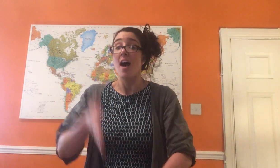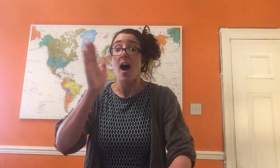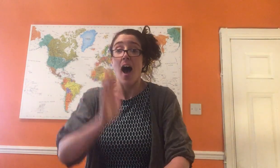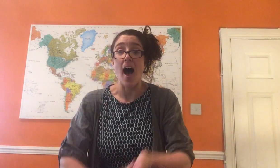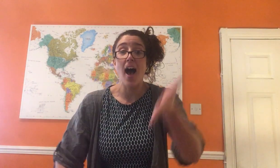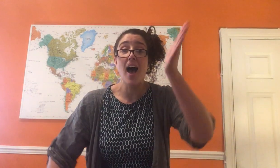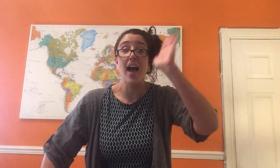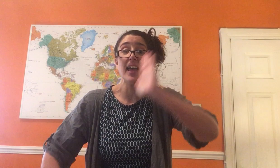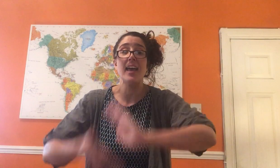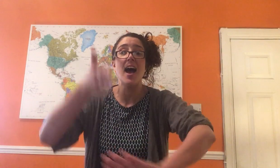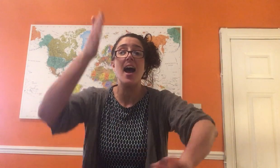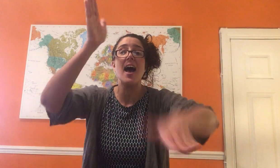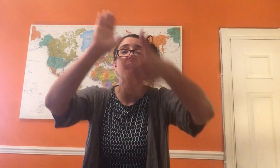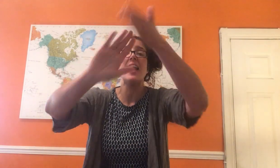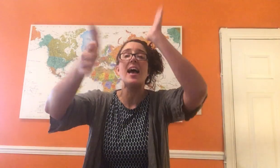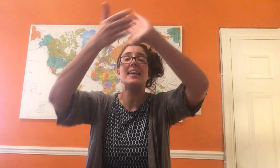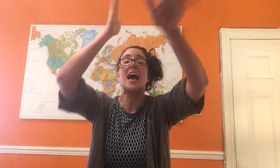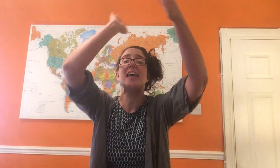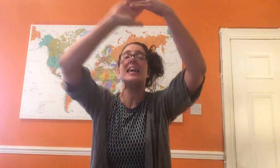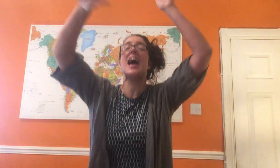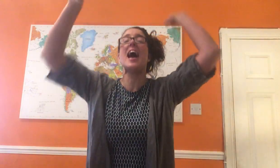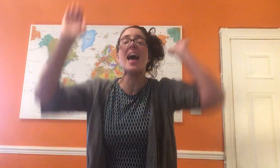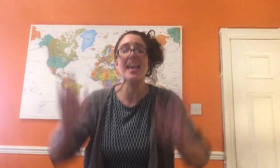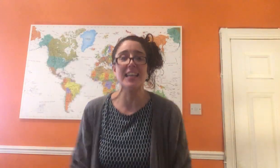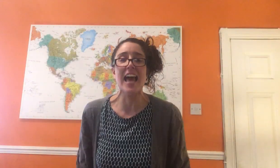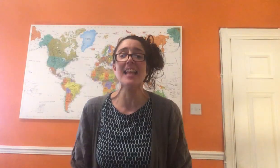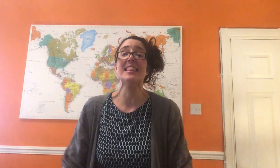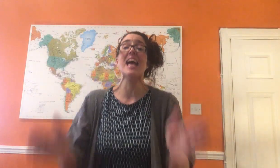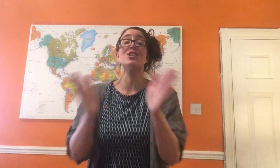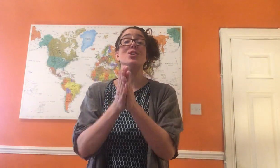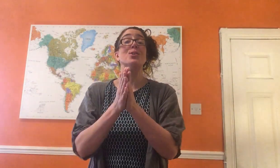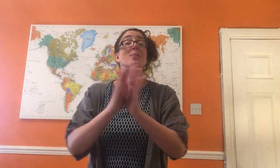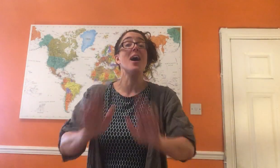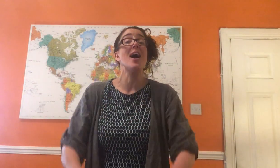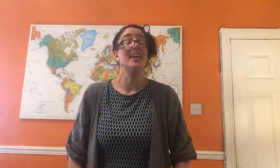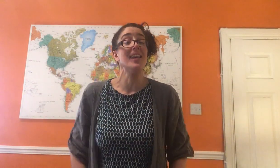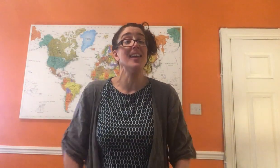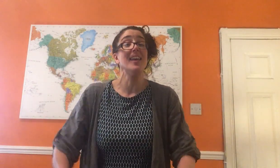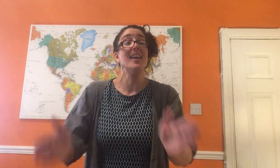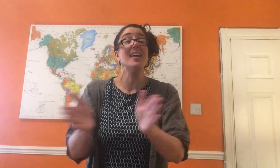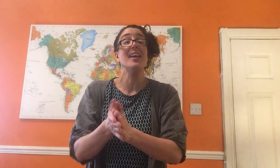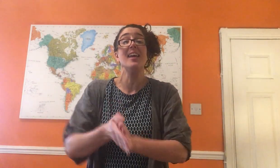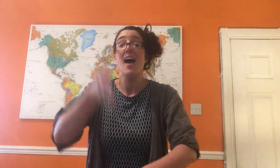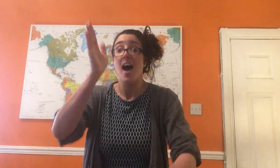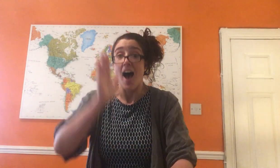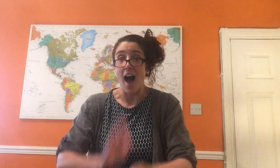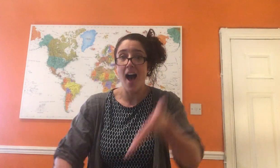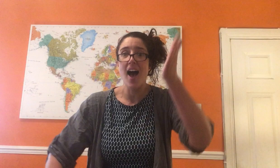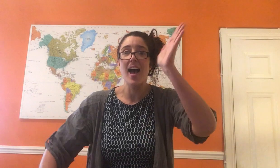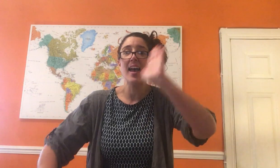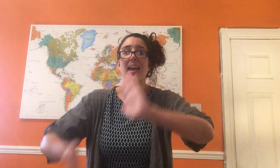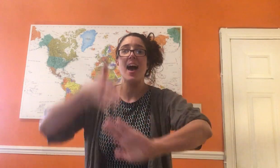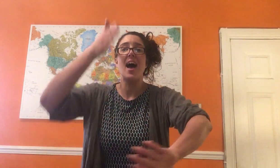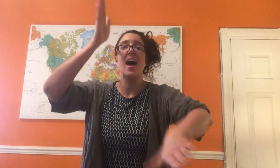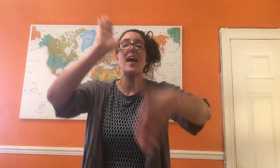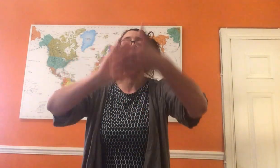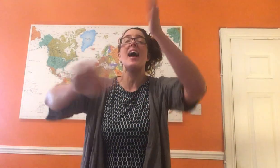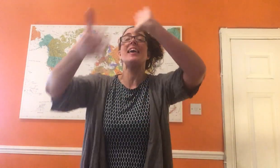I, I, I, I, I, I, glad that you are here. I, I, I,